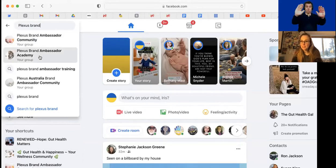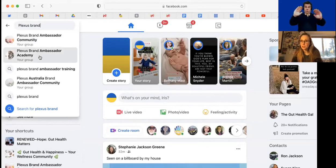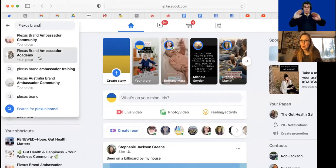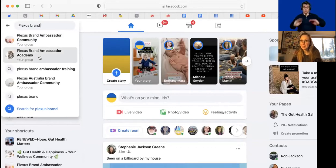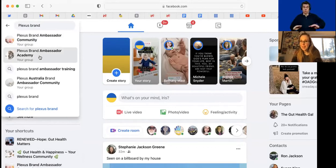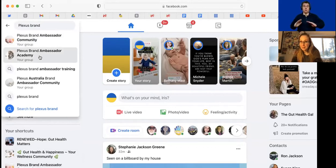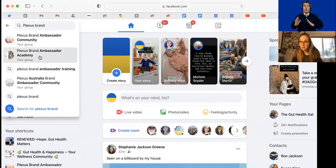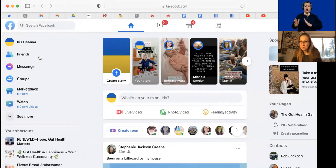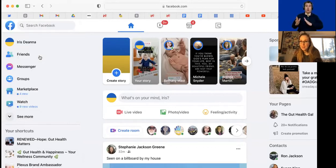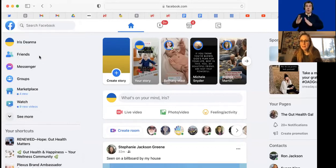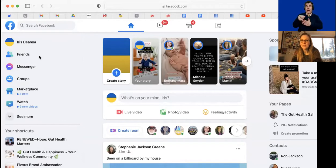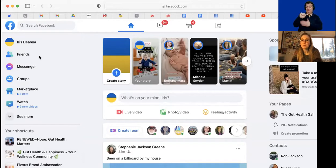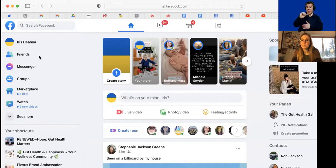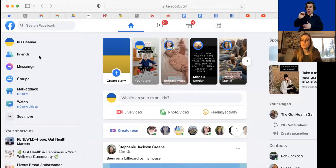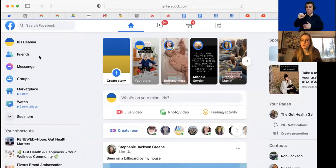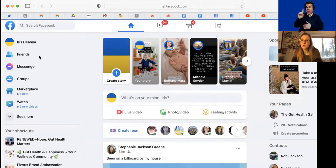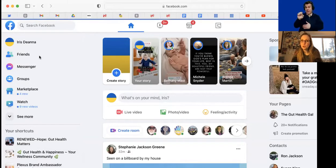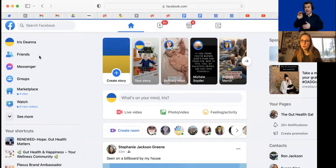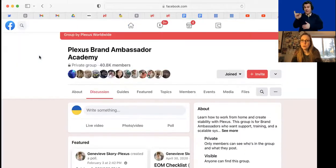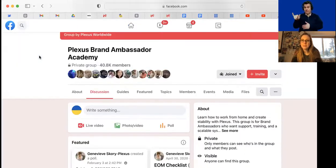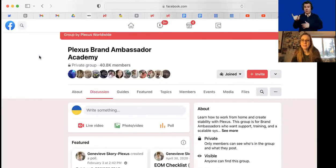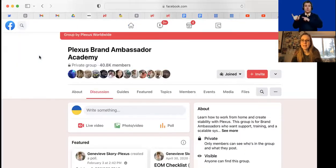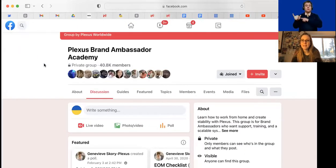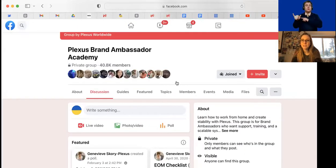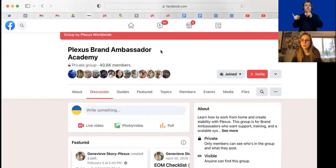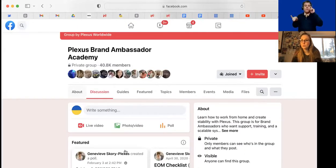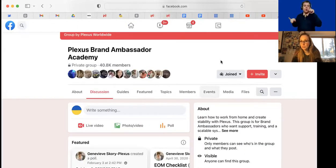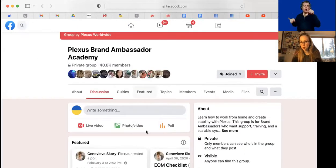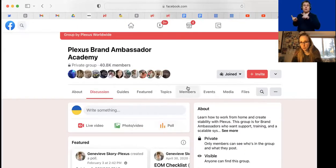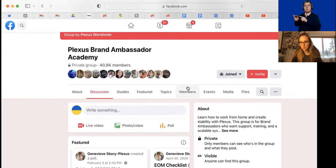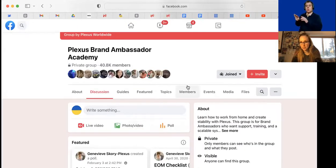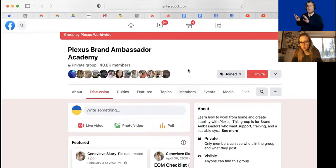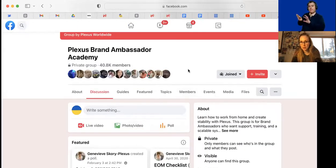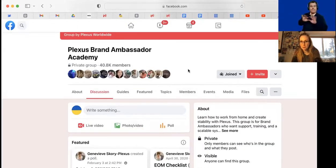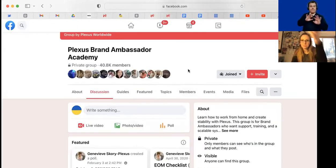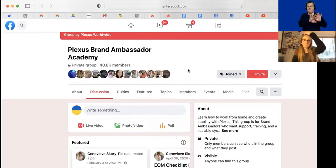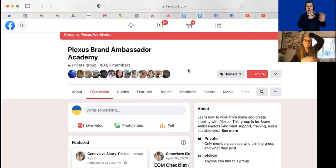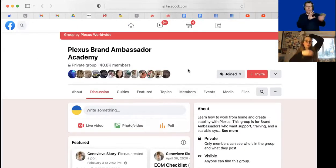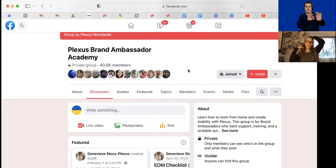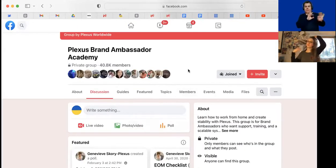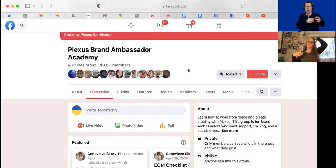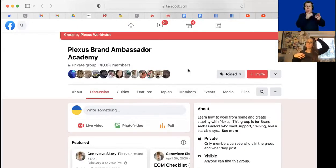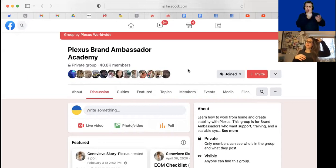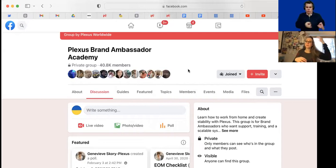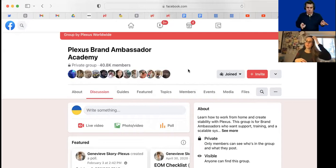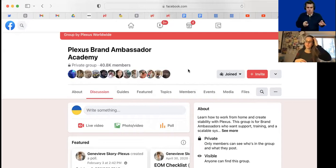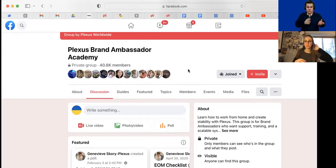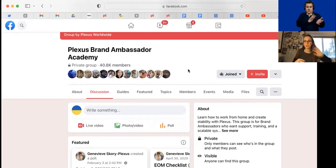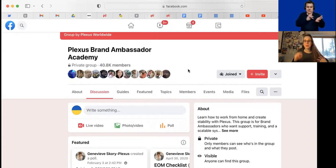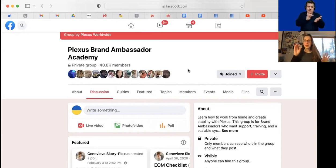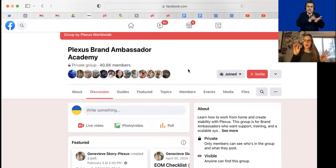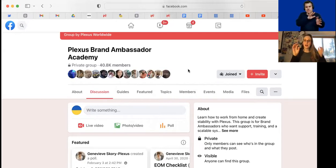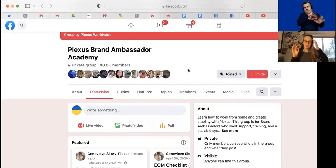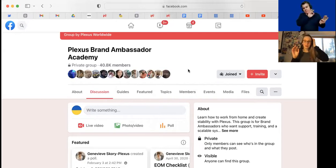brand ambassador Academy is a place for you to get resources. Okay. So there's a bunch of